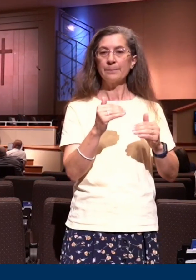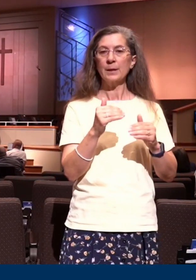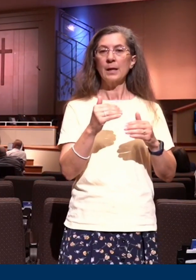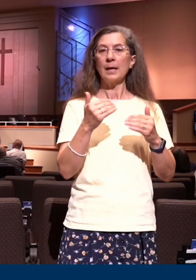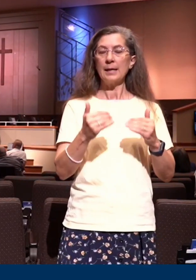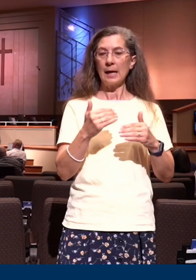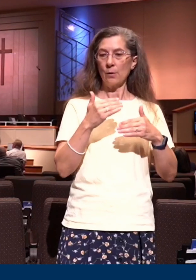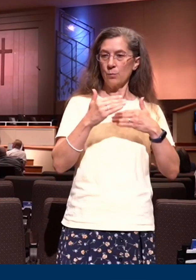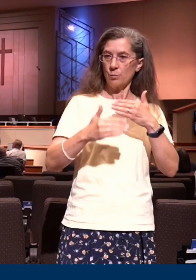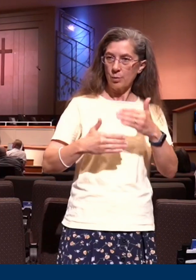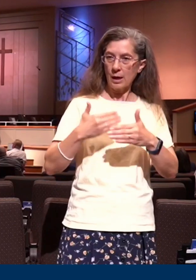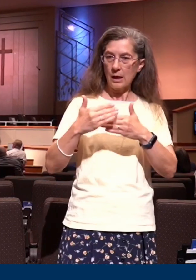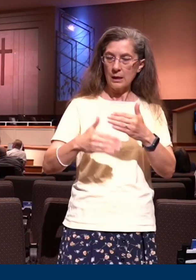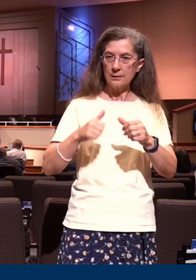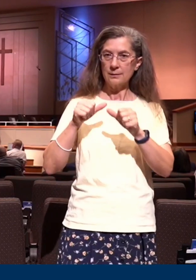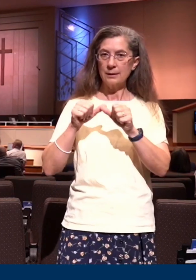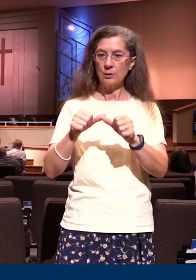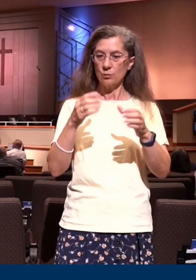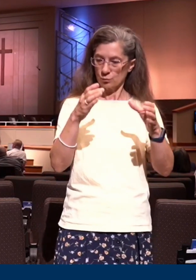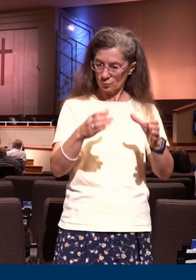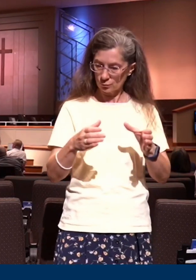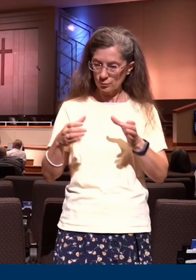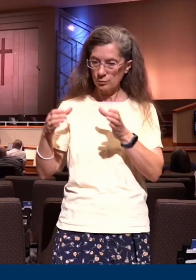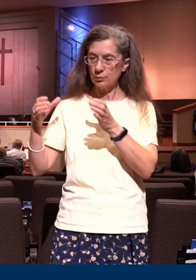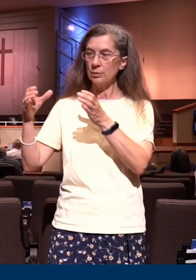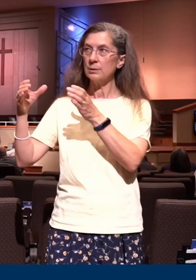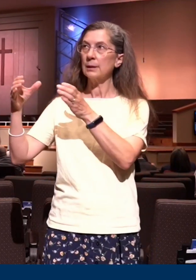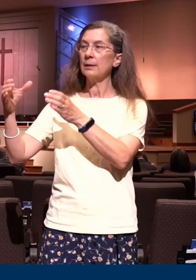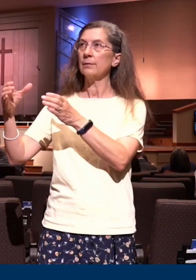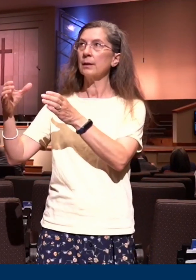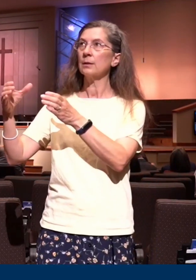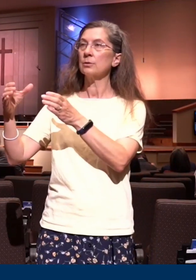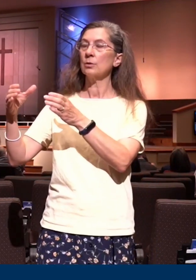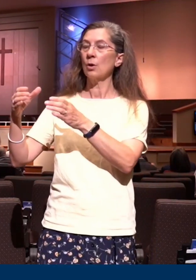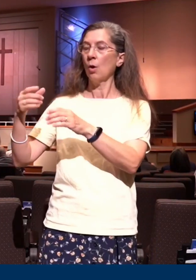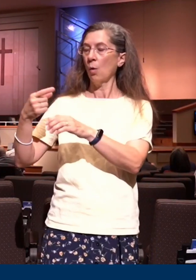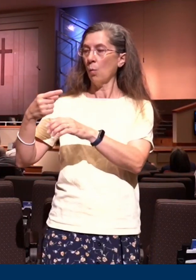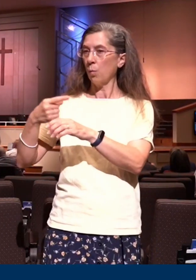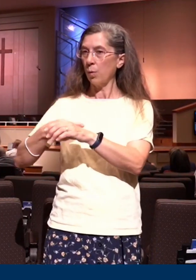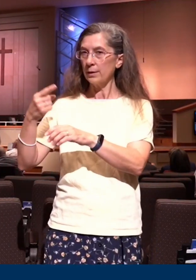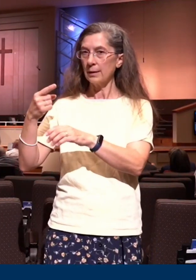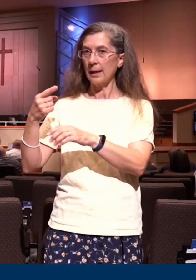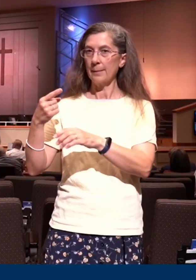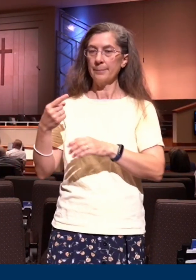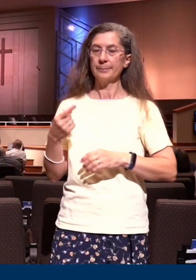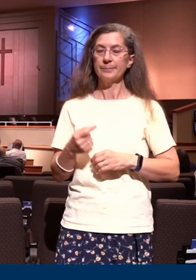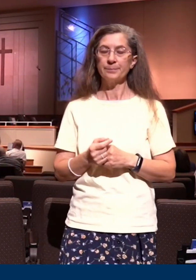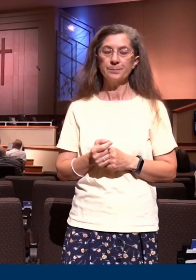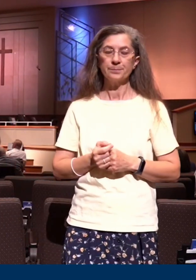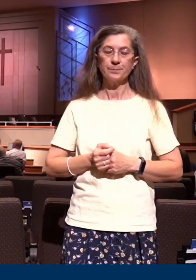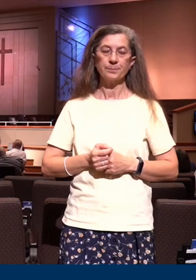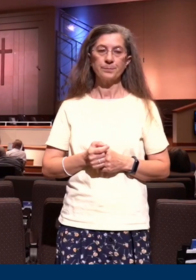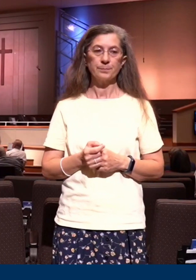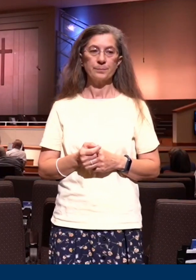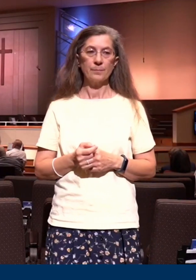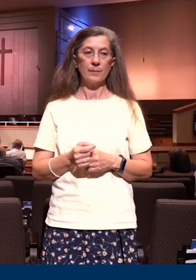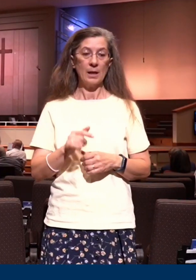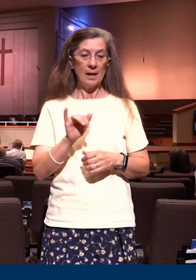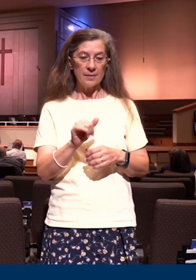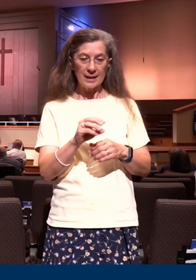with our sanctification. Once for all, the seed planted now grows in union